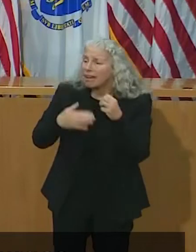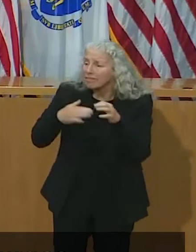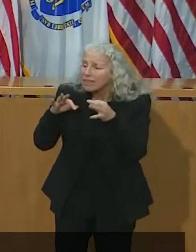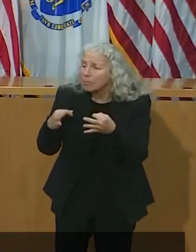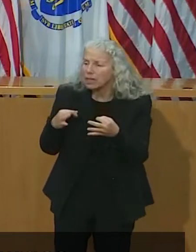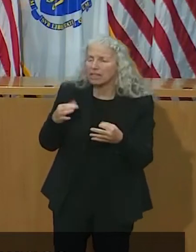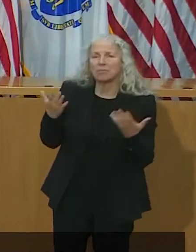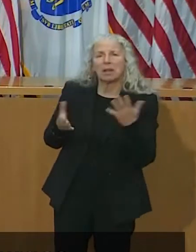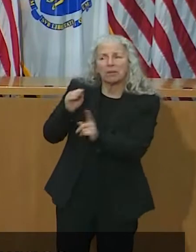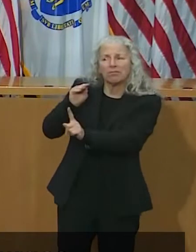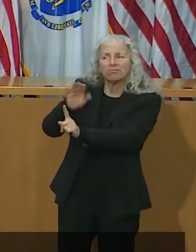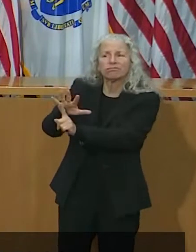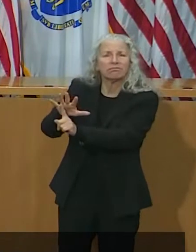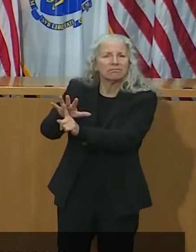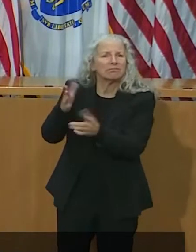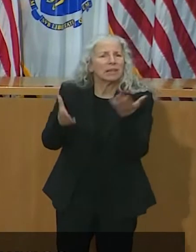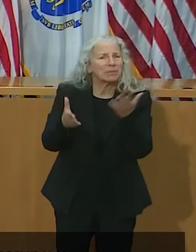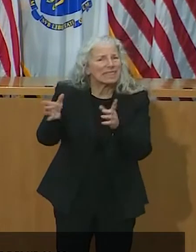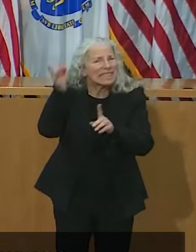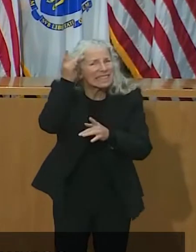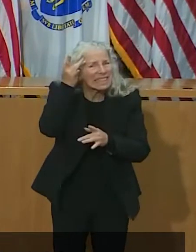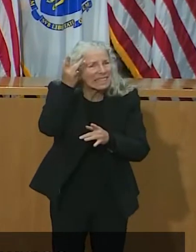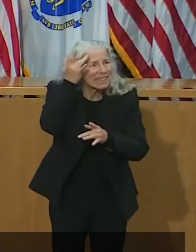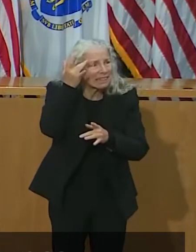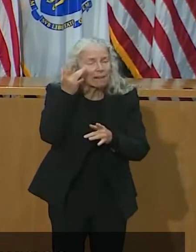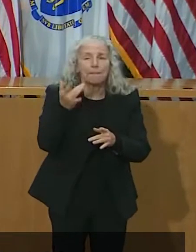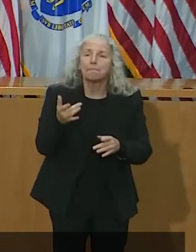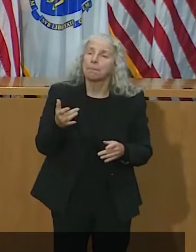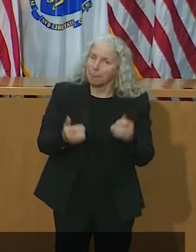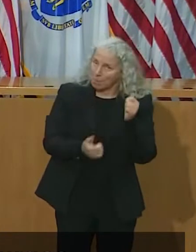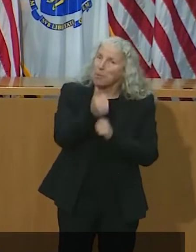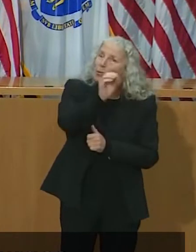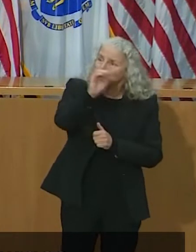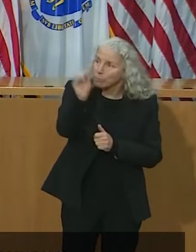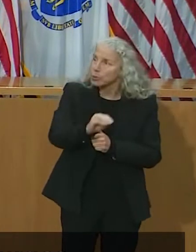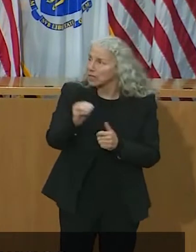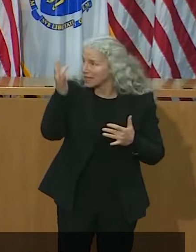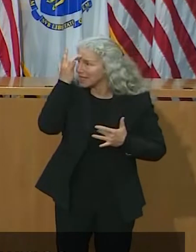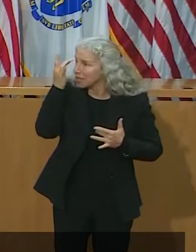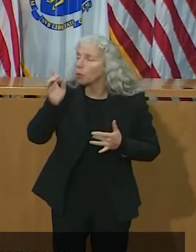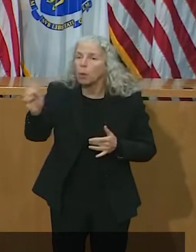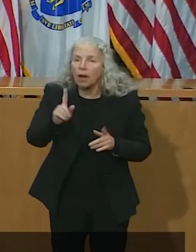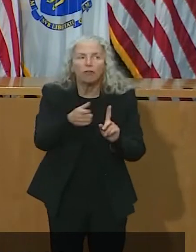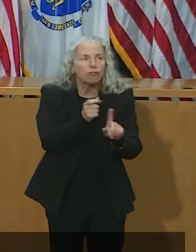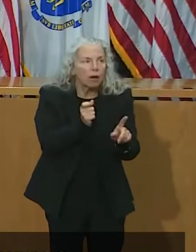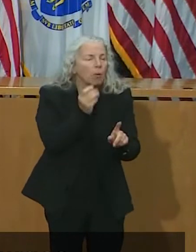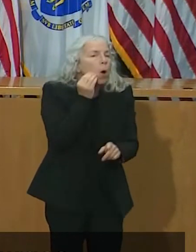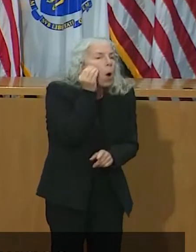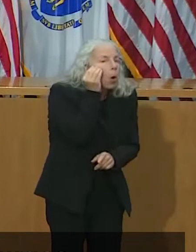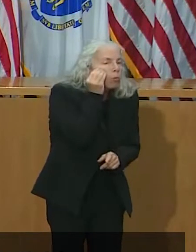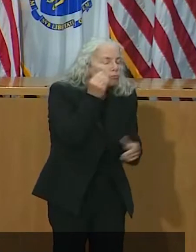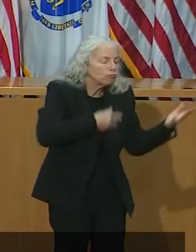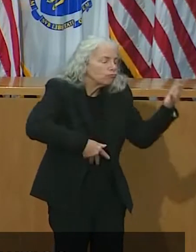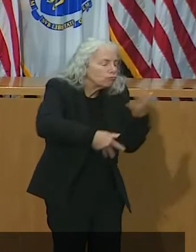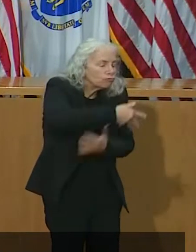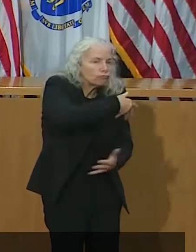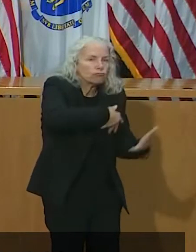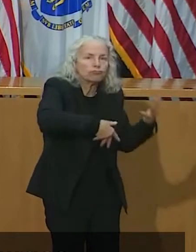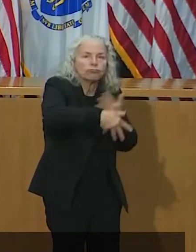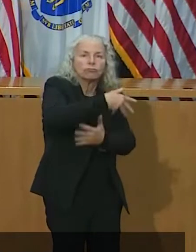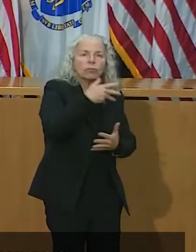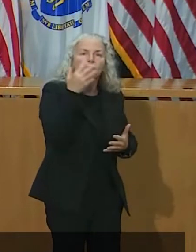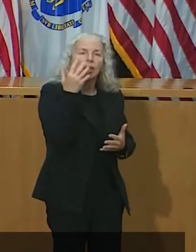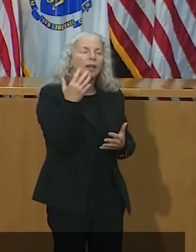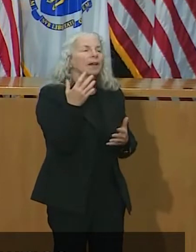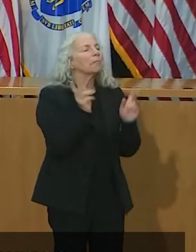Our public health data indicates that the majority of our cases are coming from household spread, where transmission can be rapid when people let